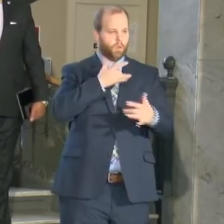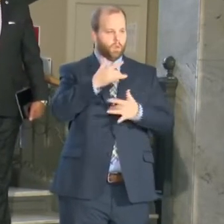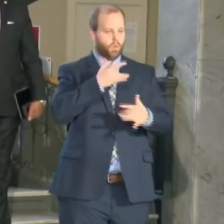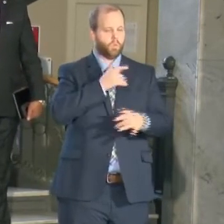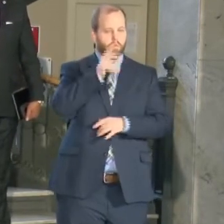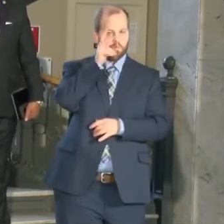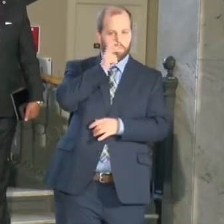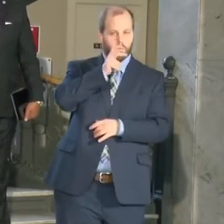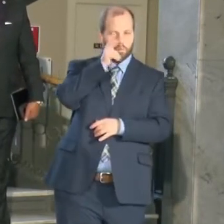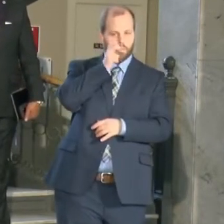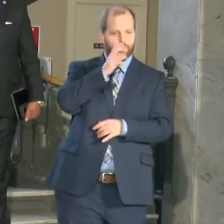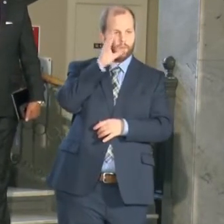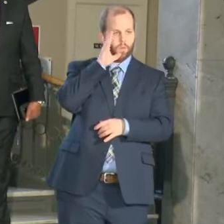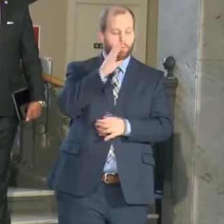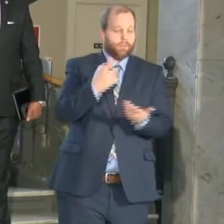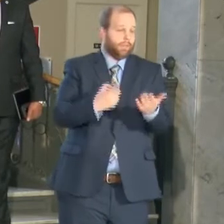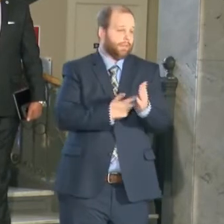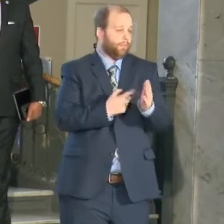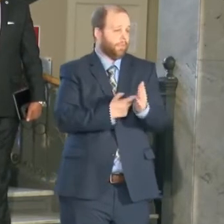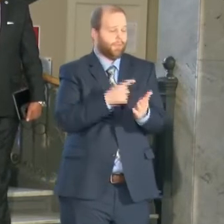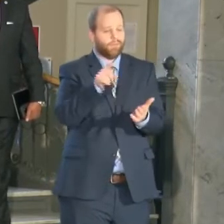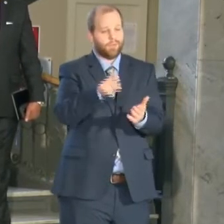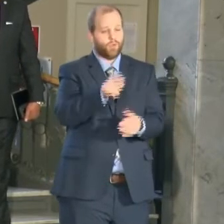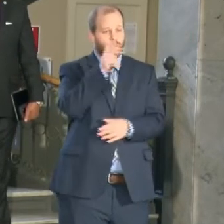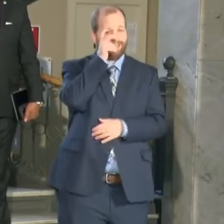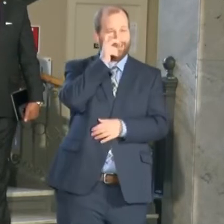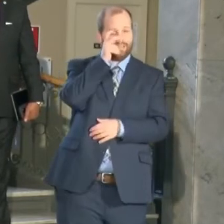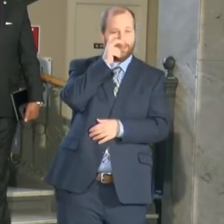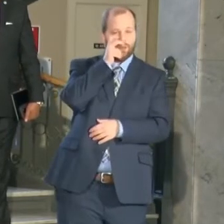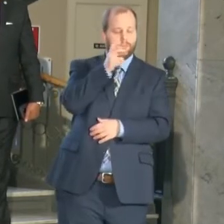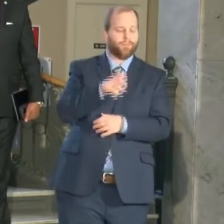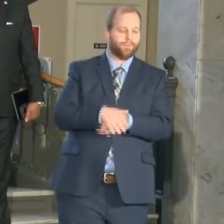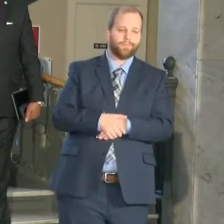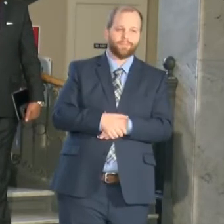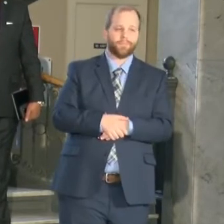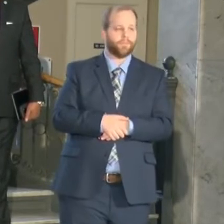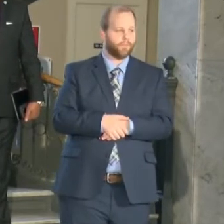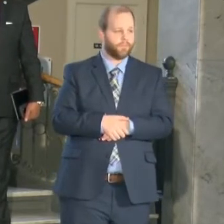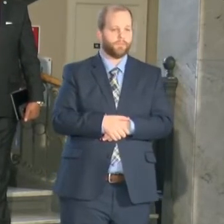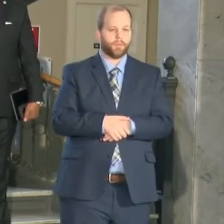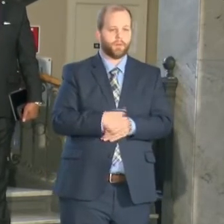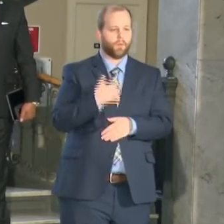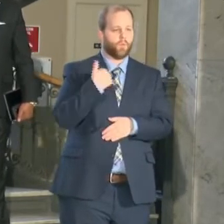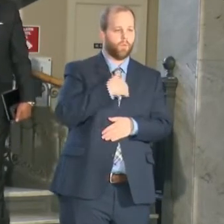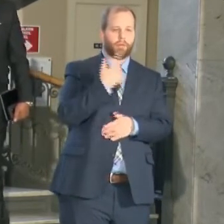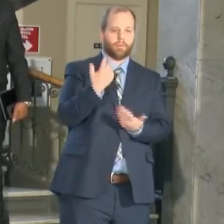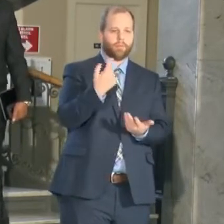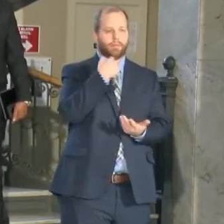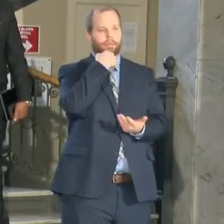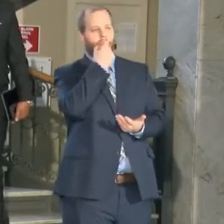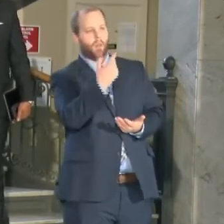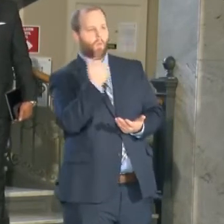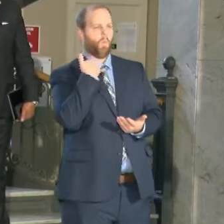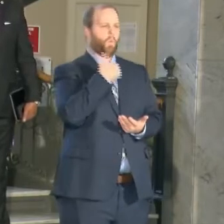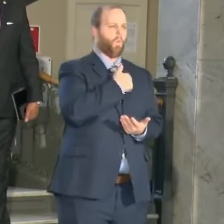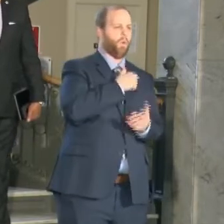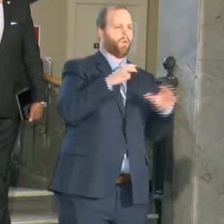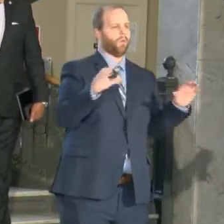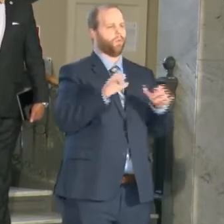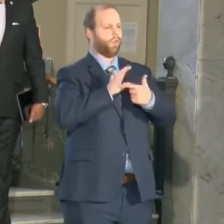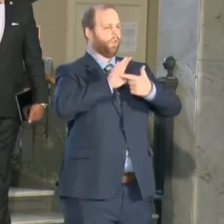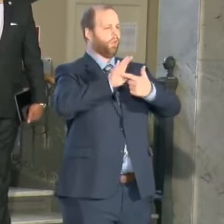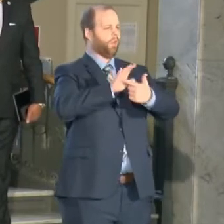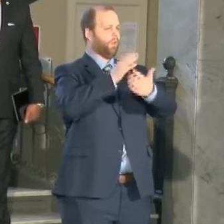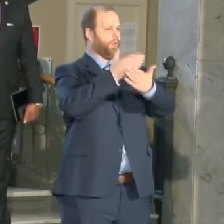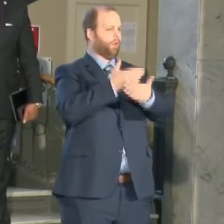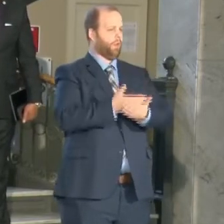Sometimes we just need to listen and hear what they say instead of always trying to say what we're doing. Let's listen to what they